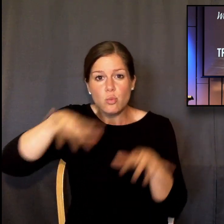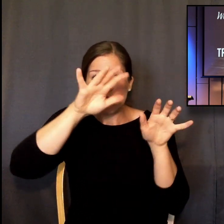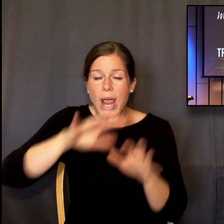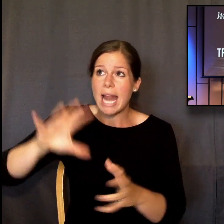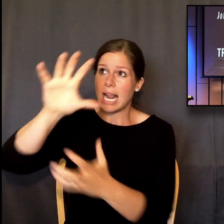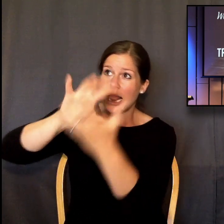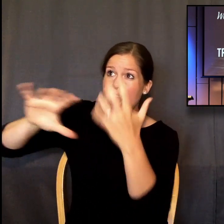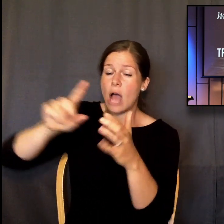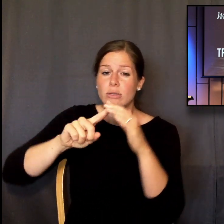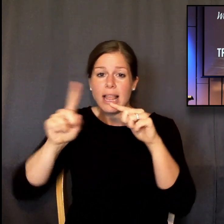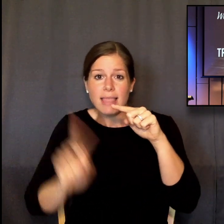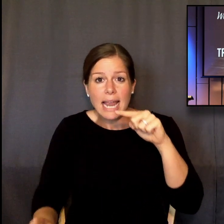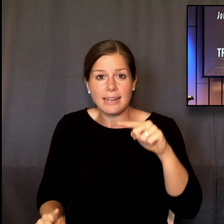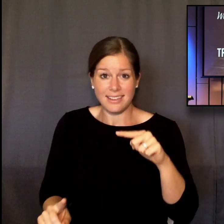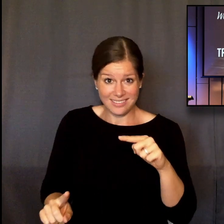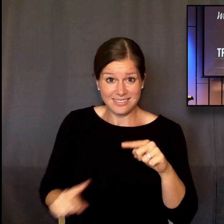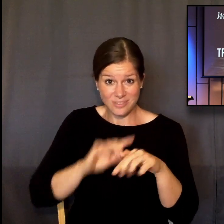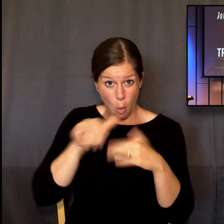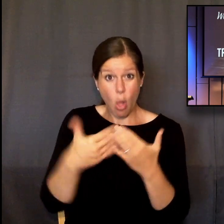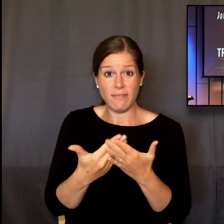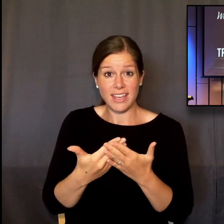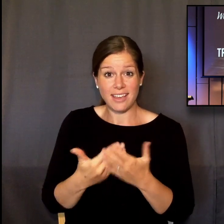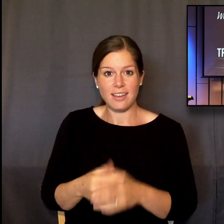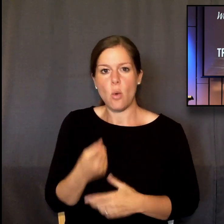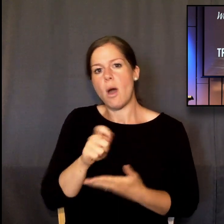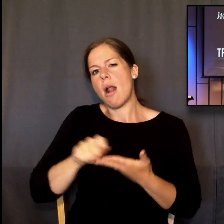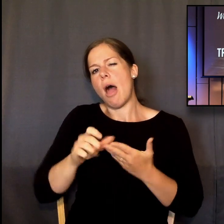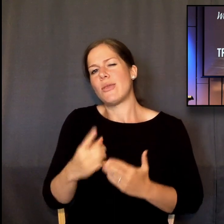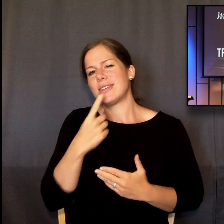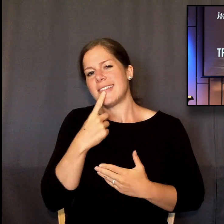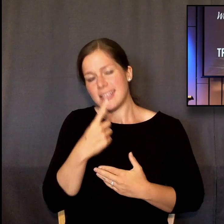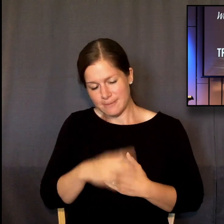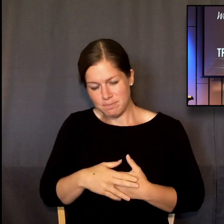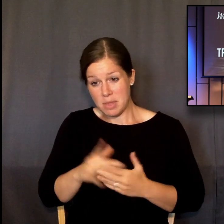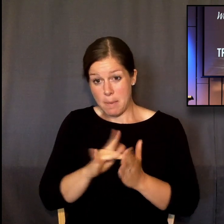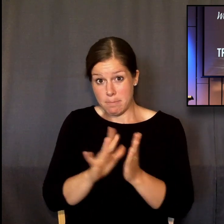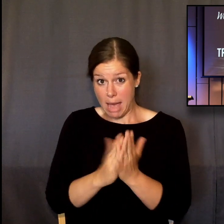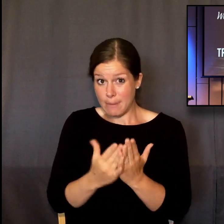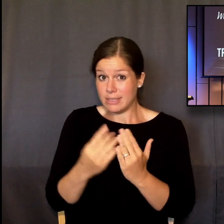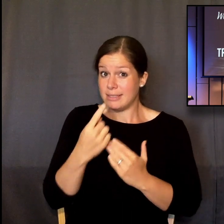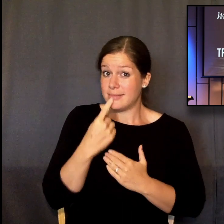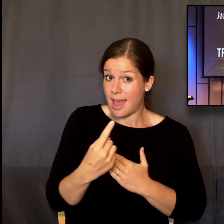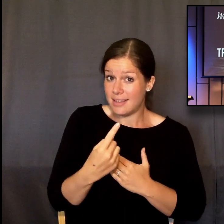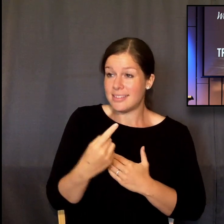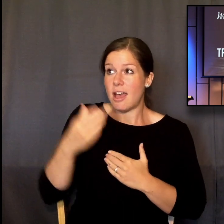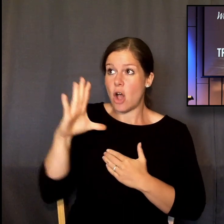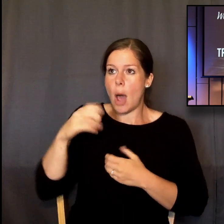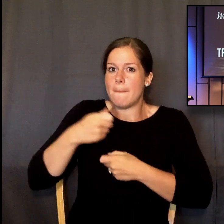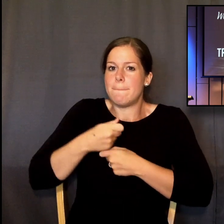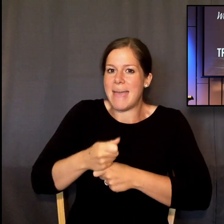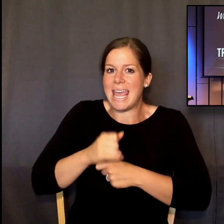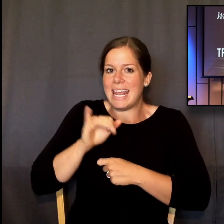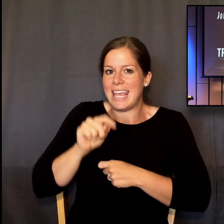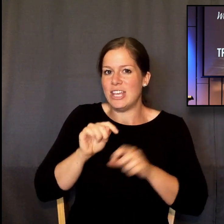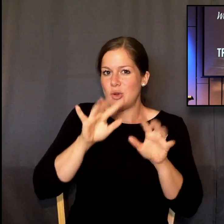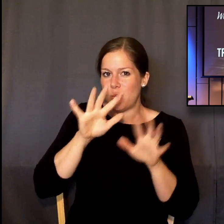I read one author who said the Bible doesn't say it rained, but it always says God made it rain, or